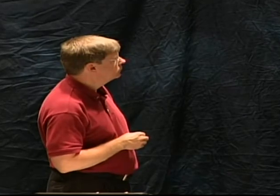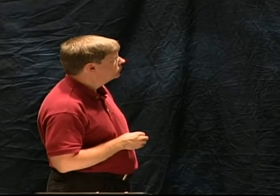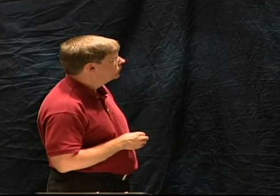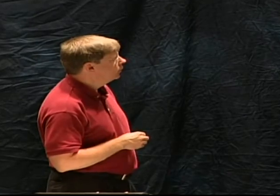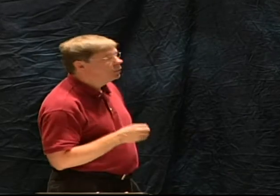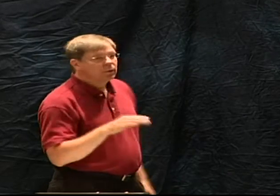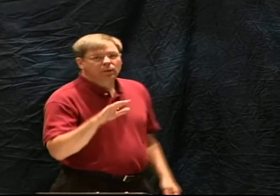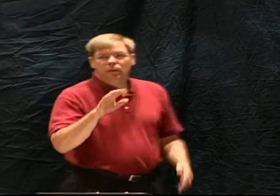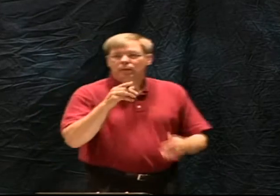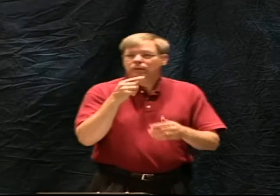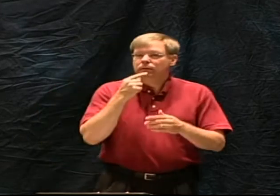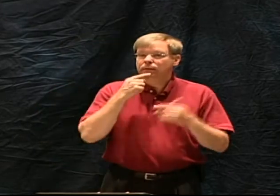Partial inspiration.